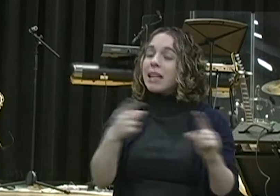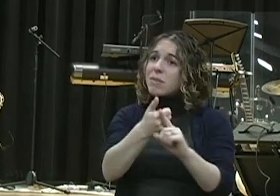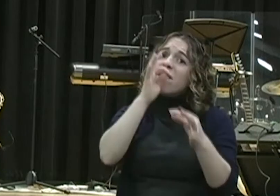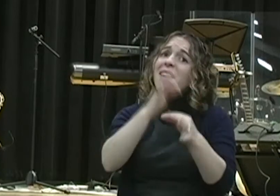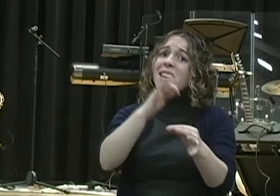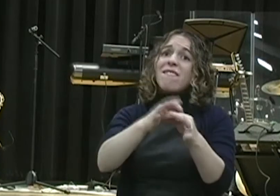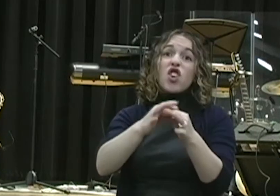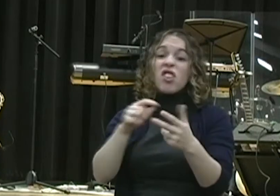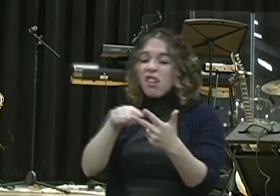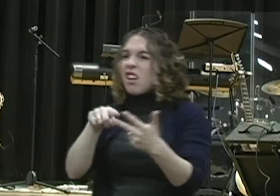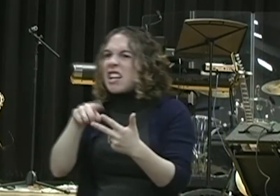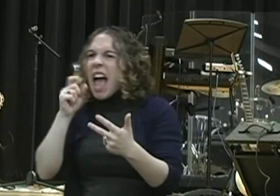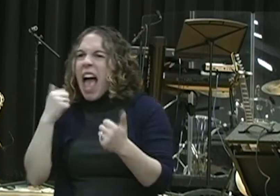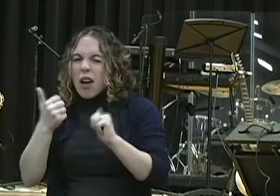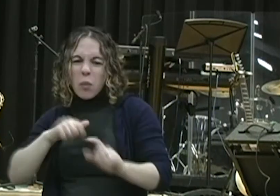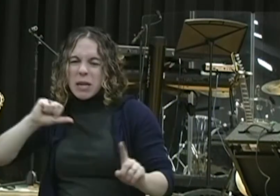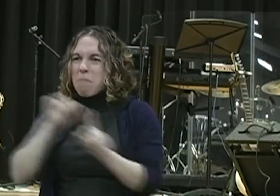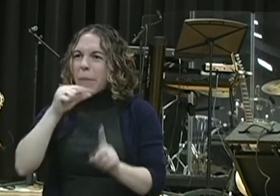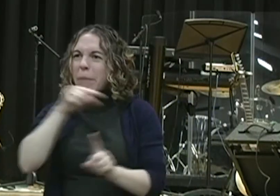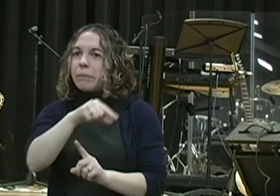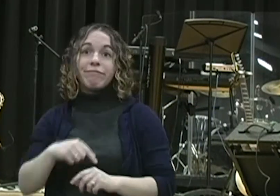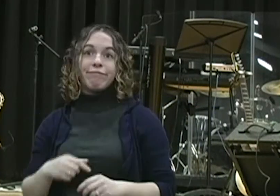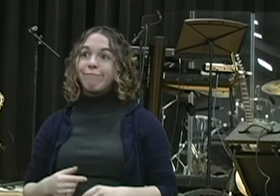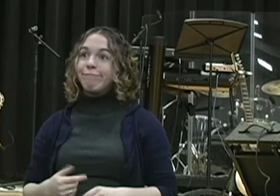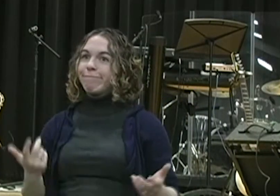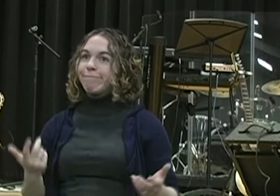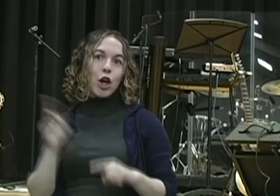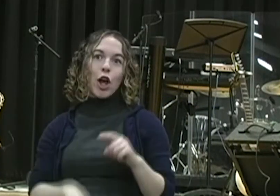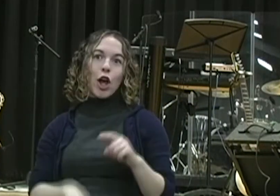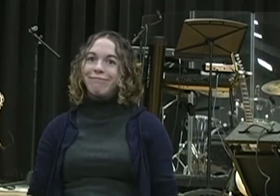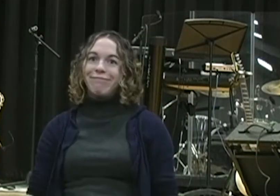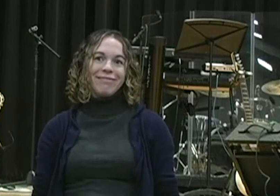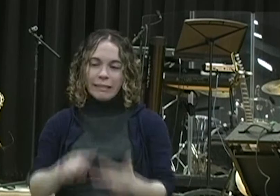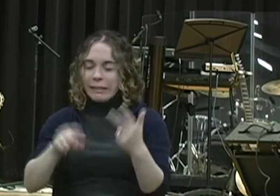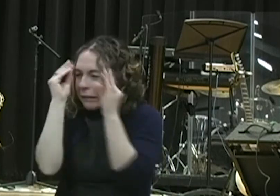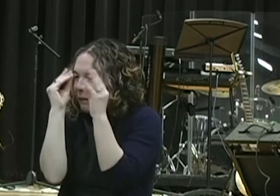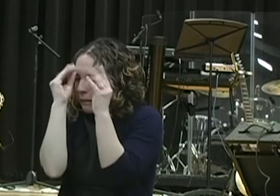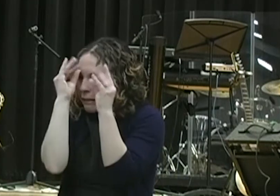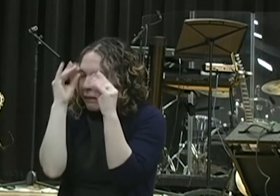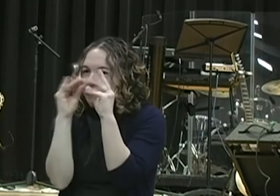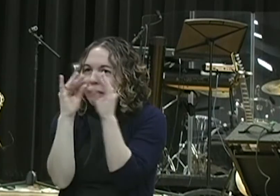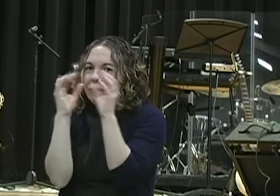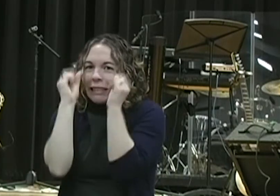negligence or corruption was to be found in him. Somebody say, Oh, Lord, let it be in my life. Hallelujah.